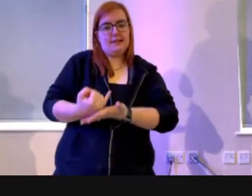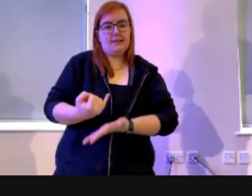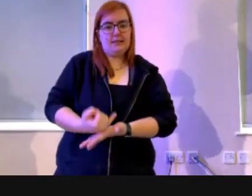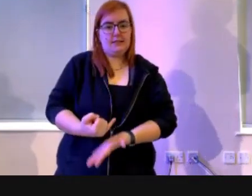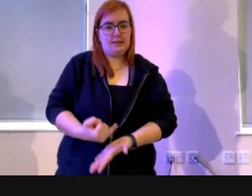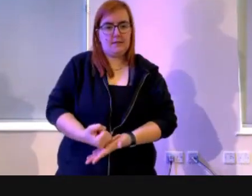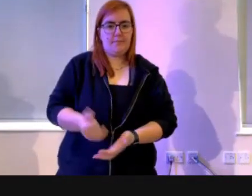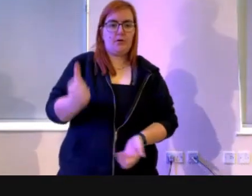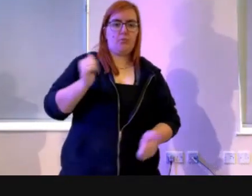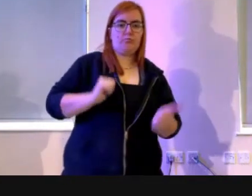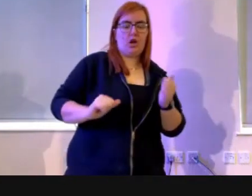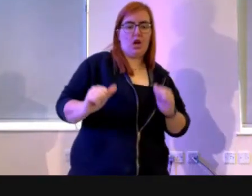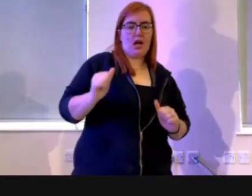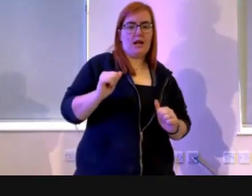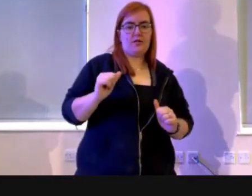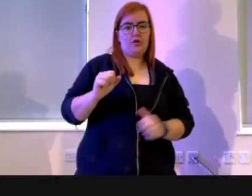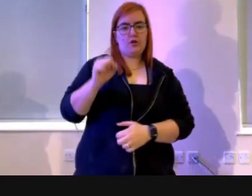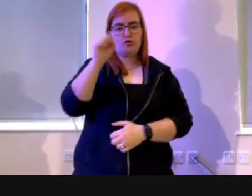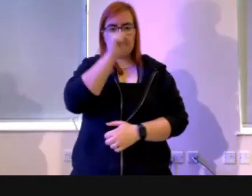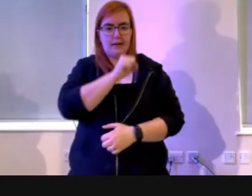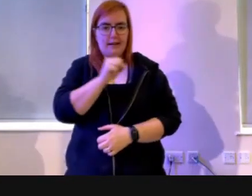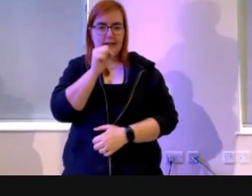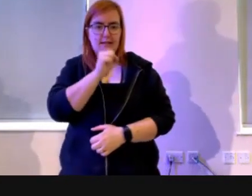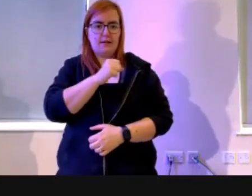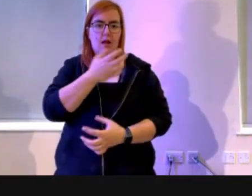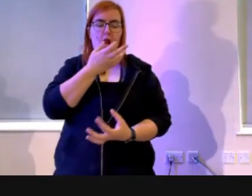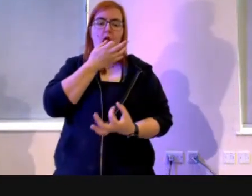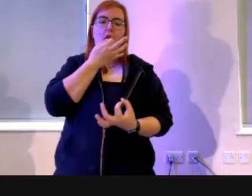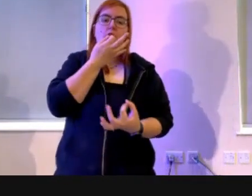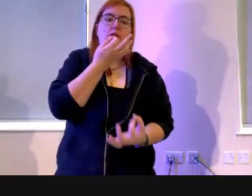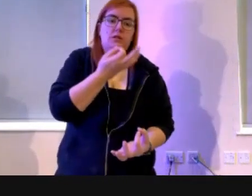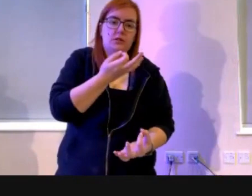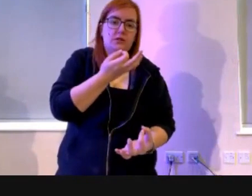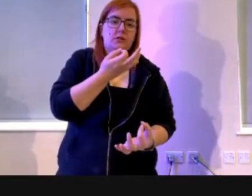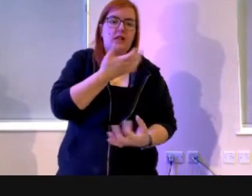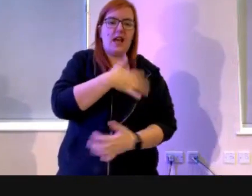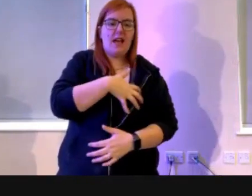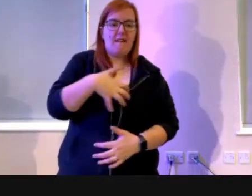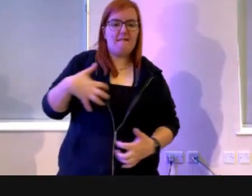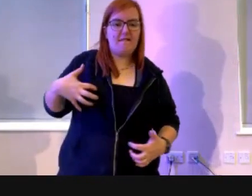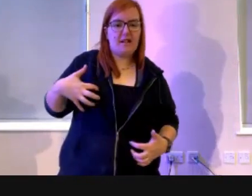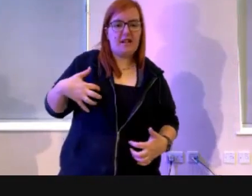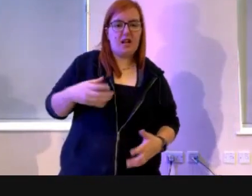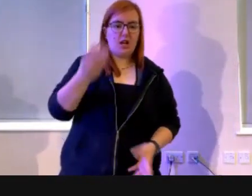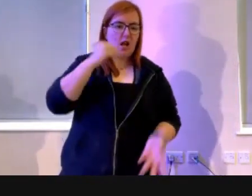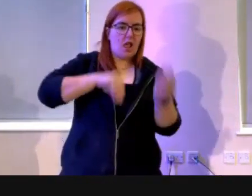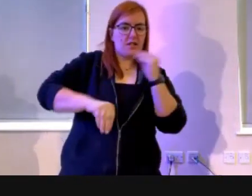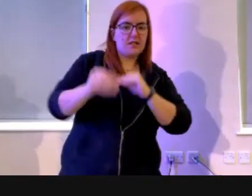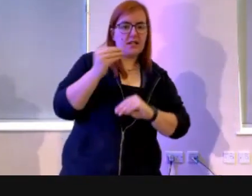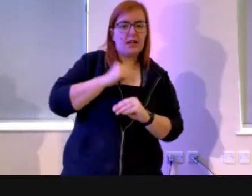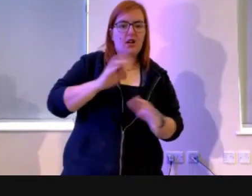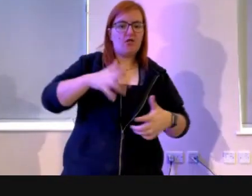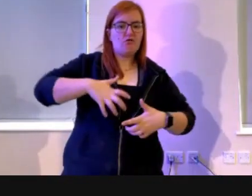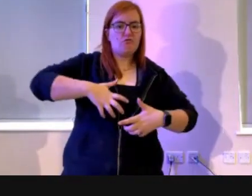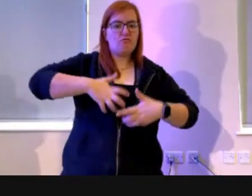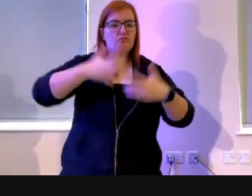Pride, greed, lust, envy, gluttony, rough and